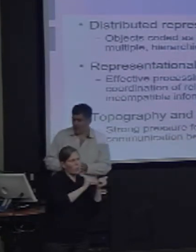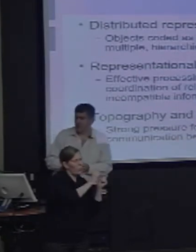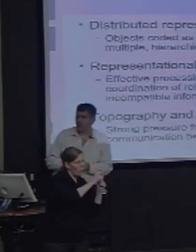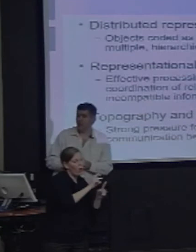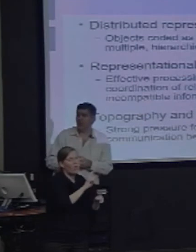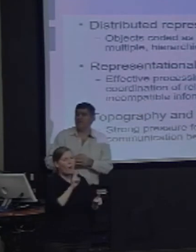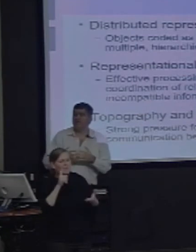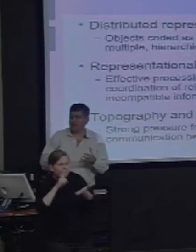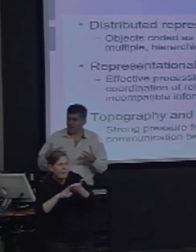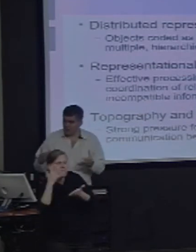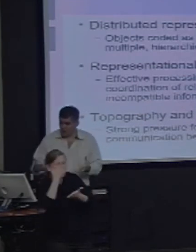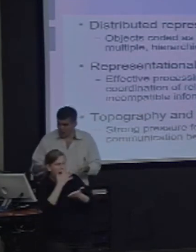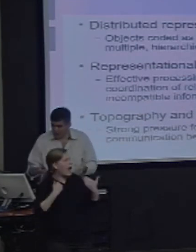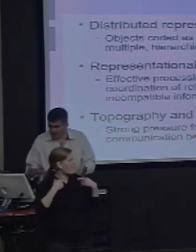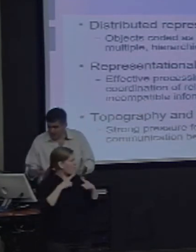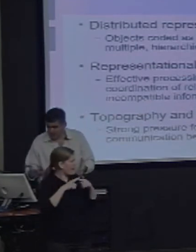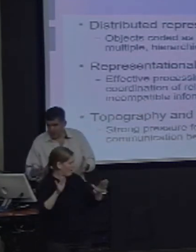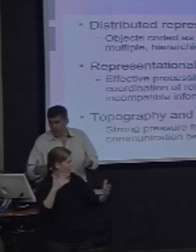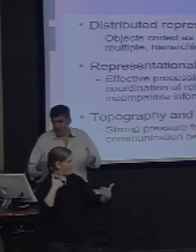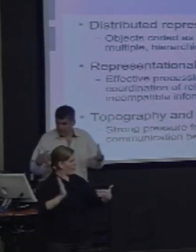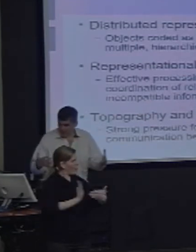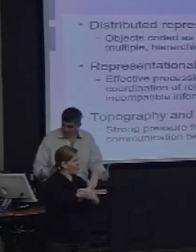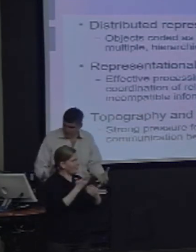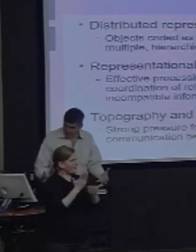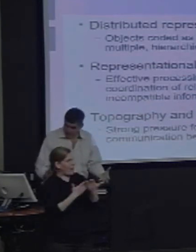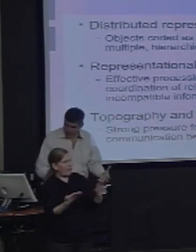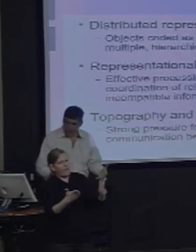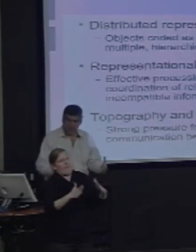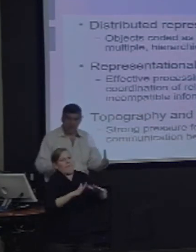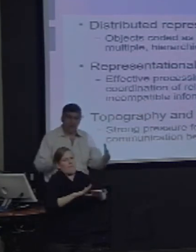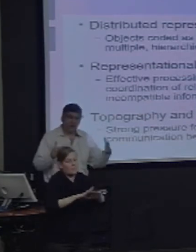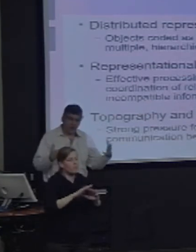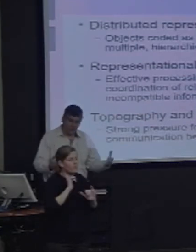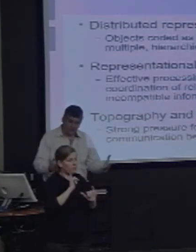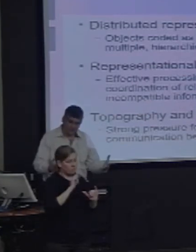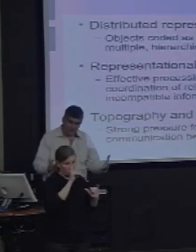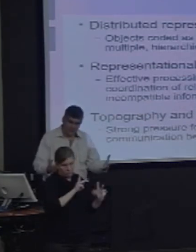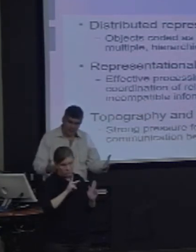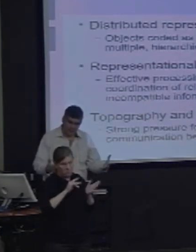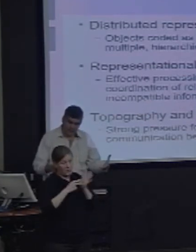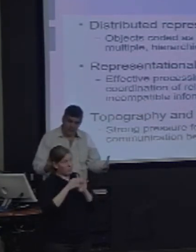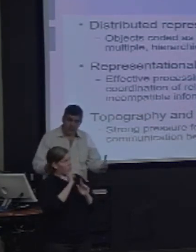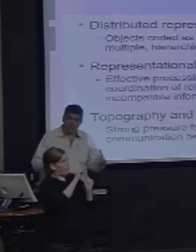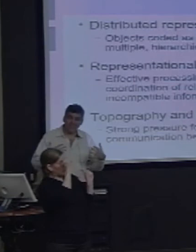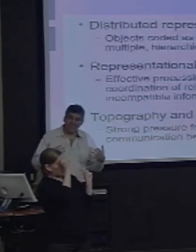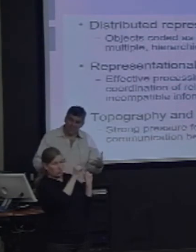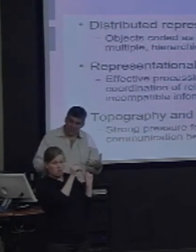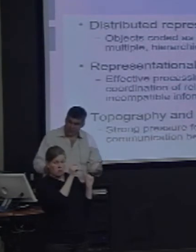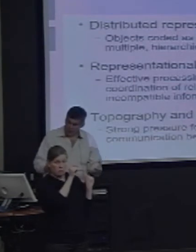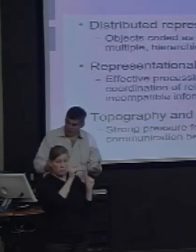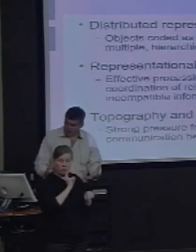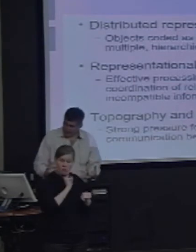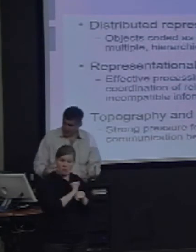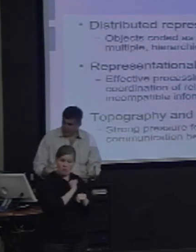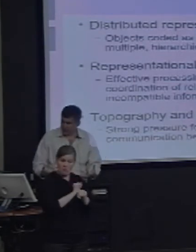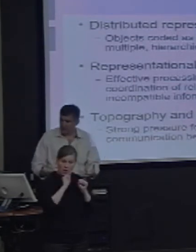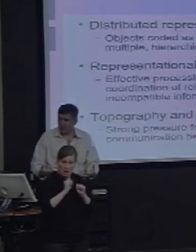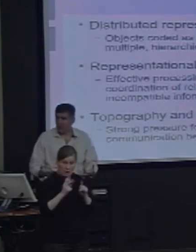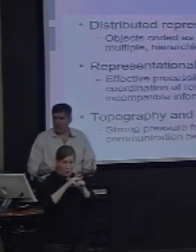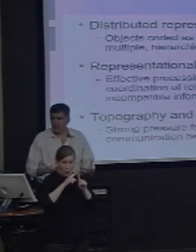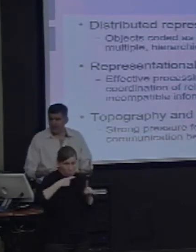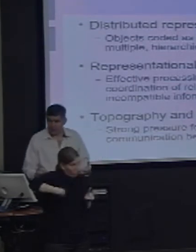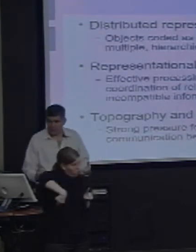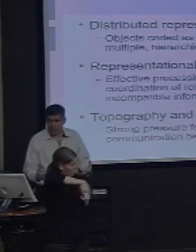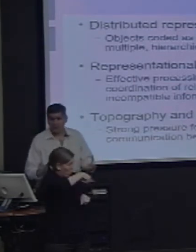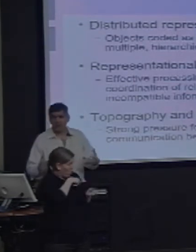Now, if this story, if this theory has some validity, then it leads to certain predictions